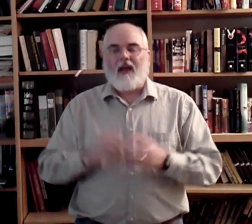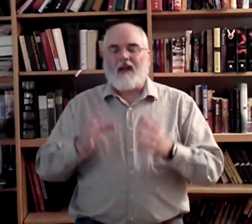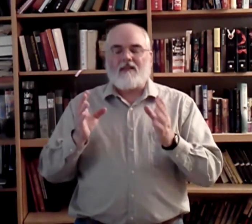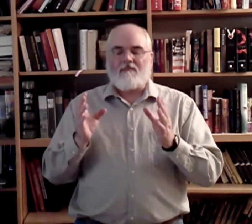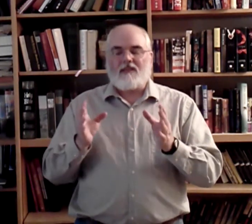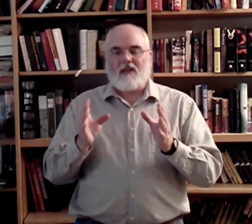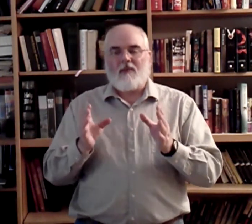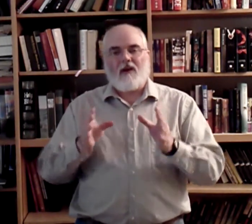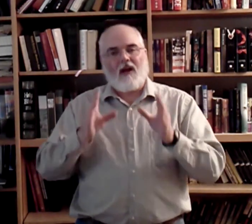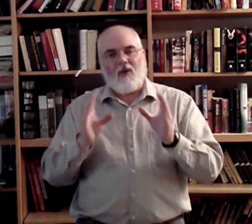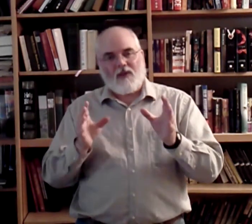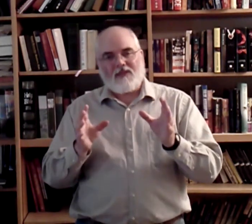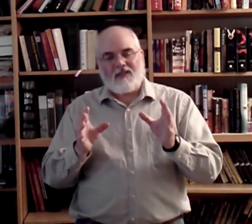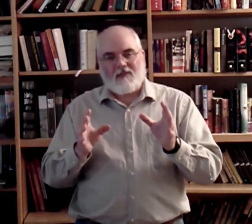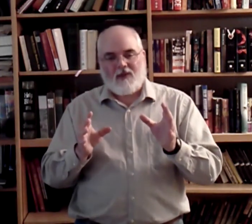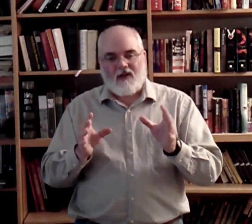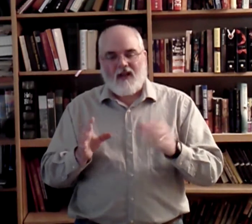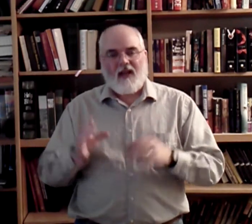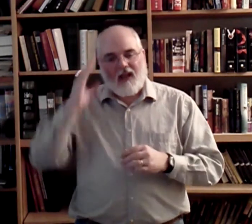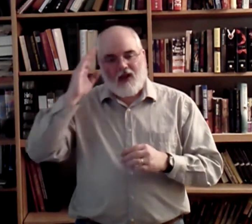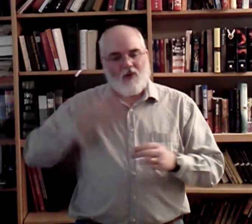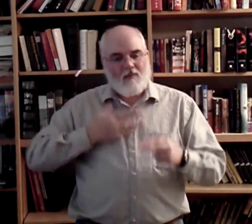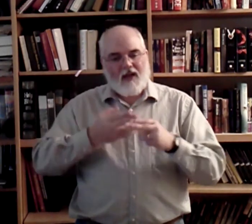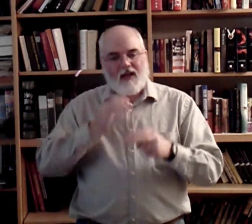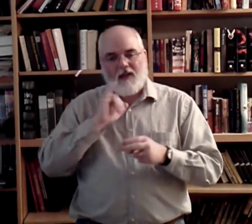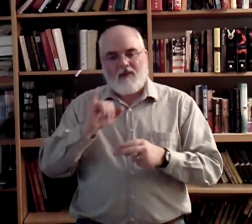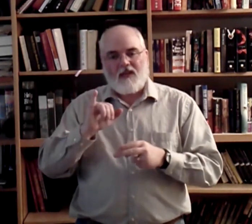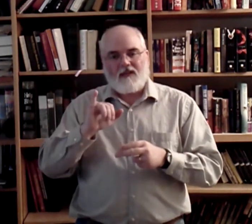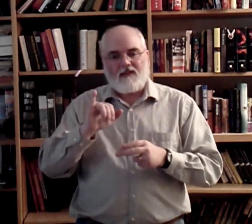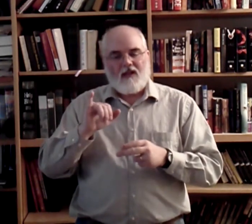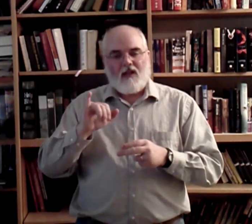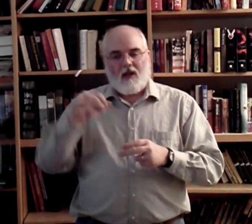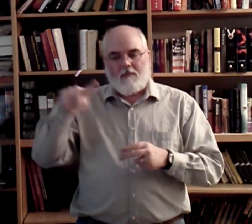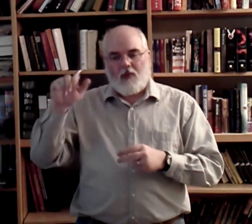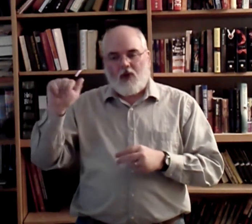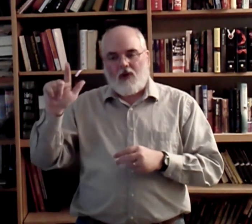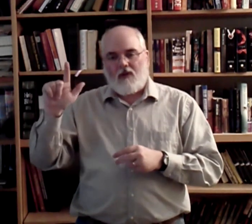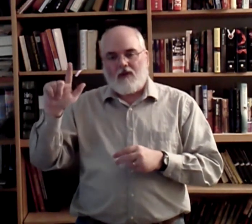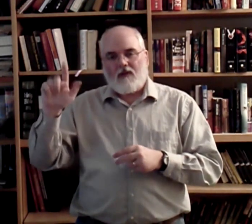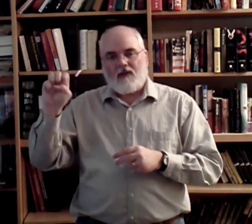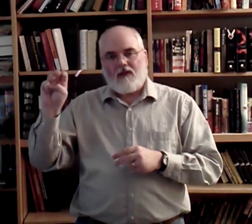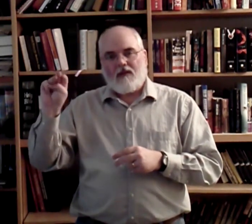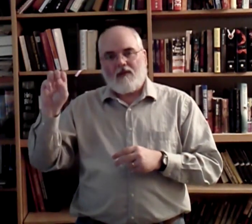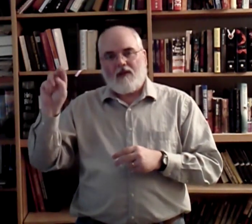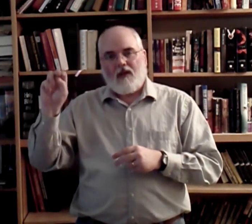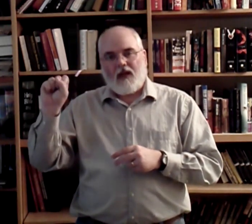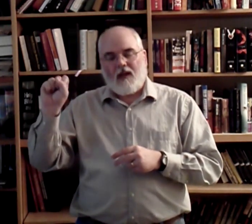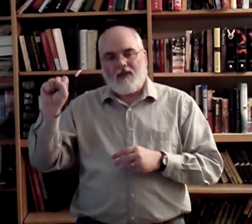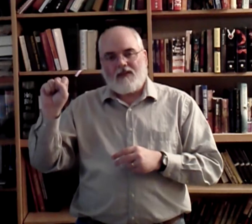And, I missed the little part. I always miss this little part. Hello, my name is Paul Lemons.